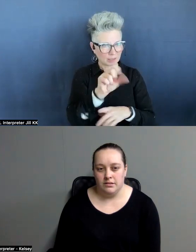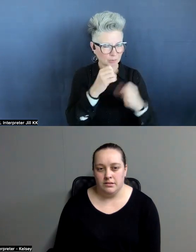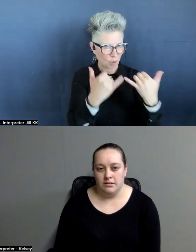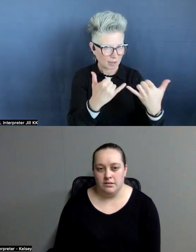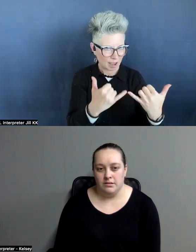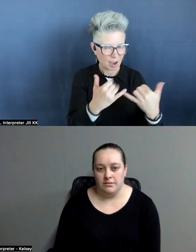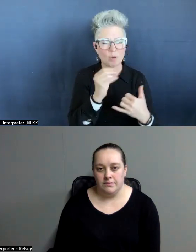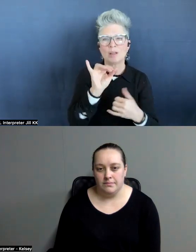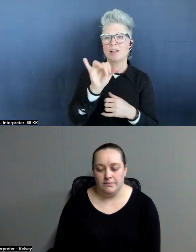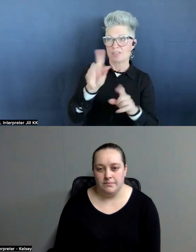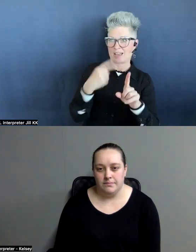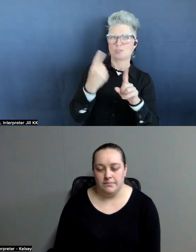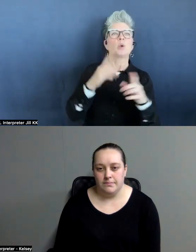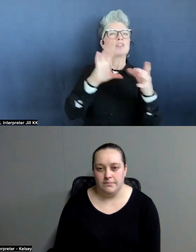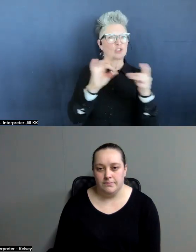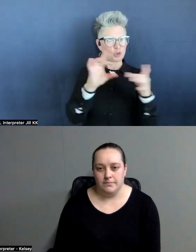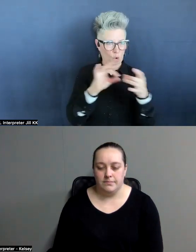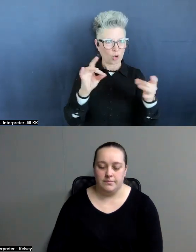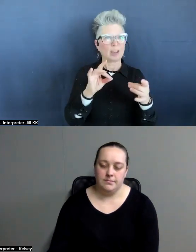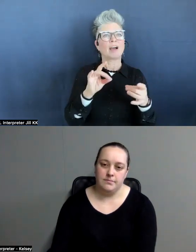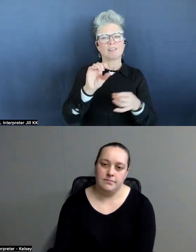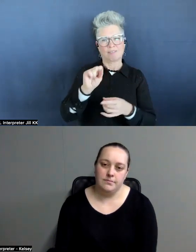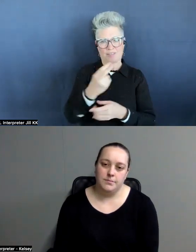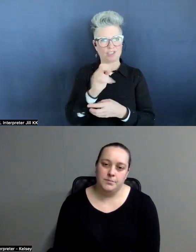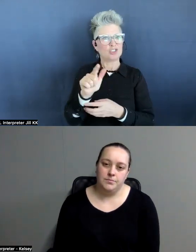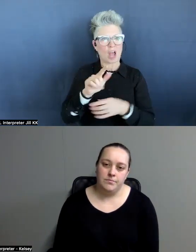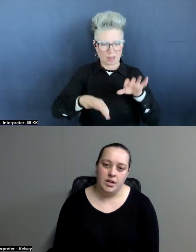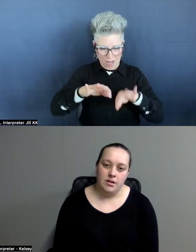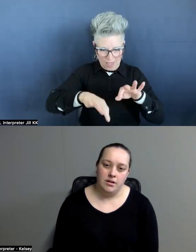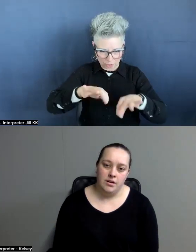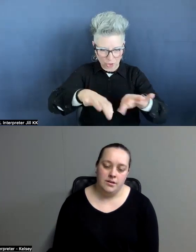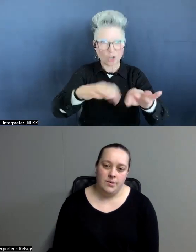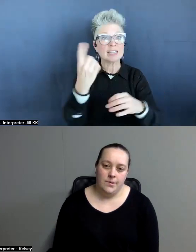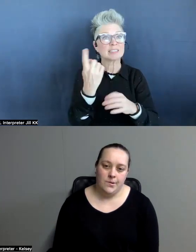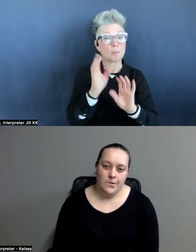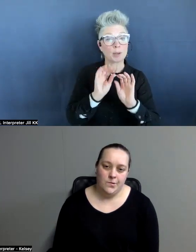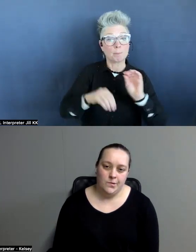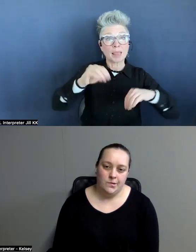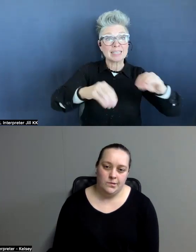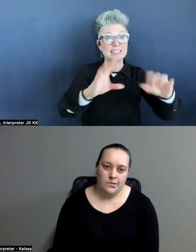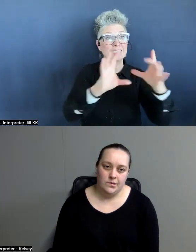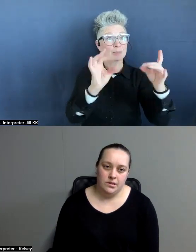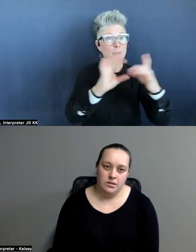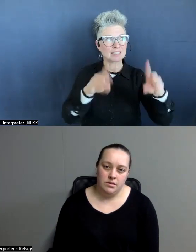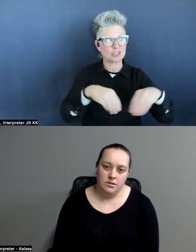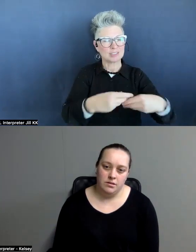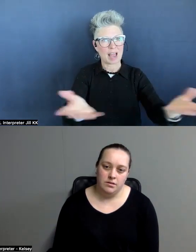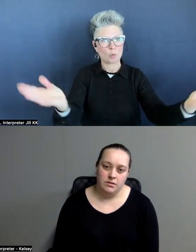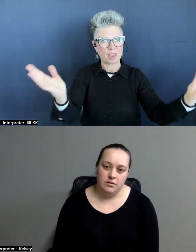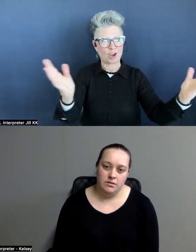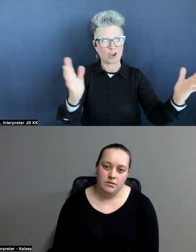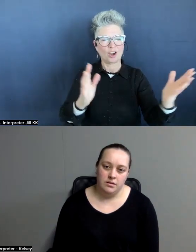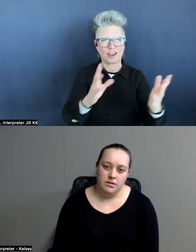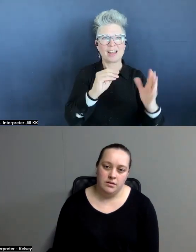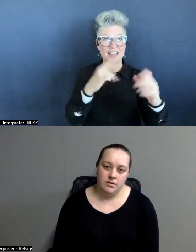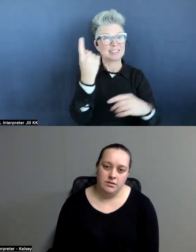story of the shell collector and someone placing those messages out there to the world and then finding their way to someone